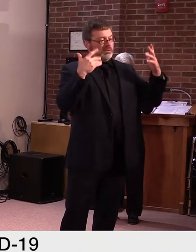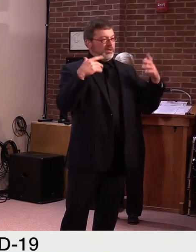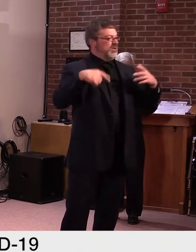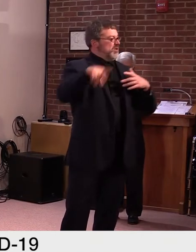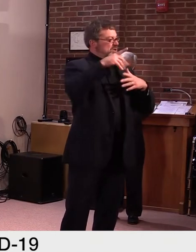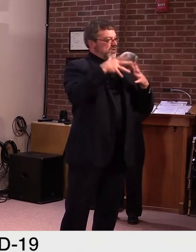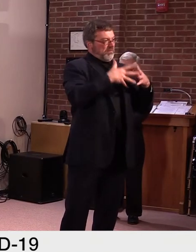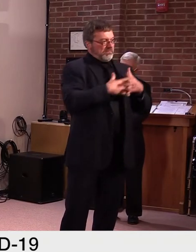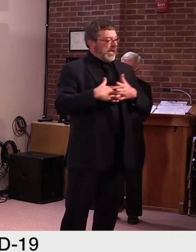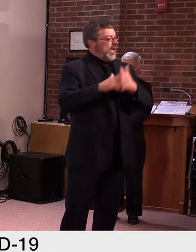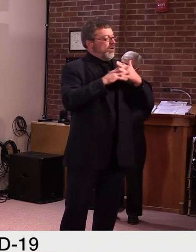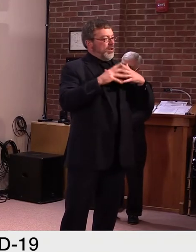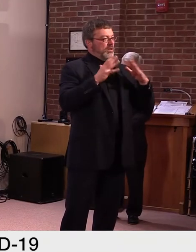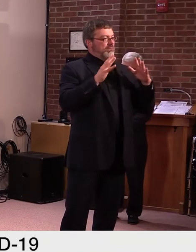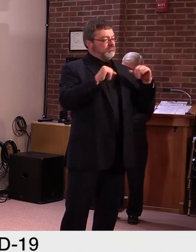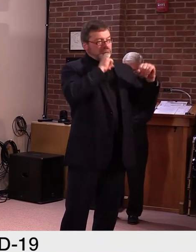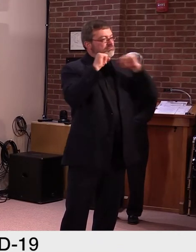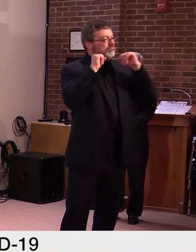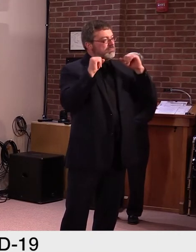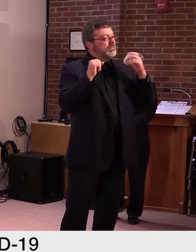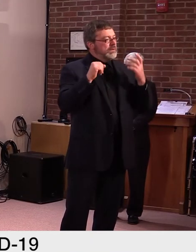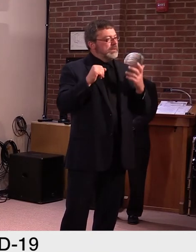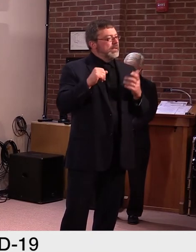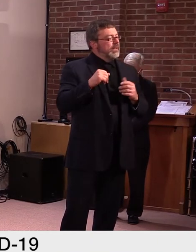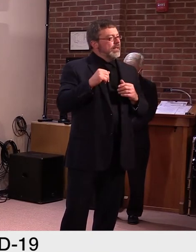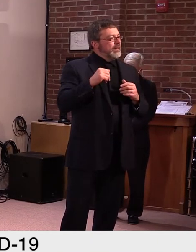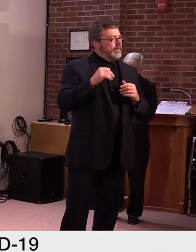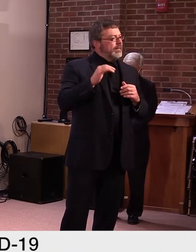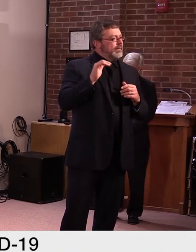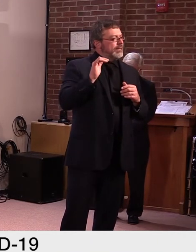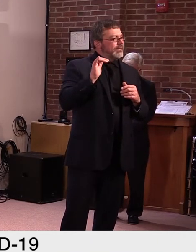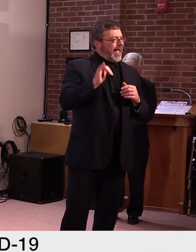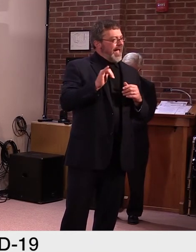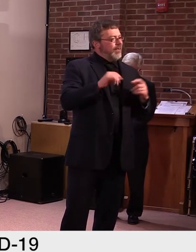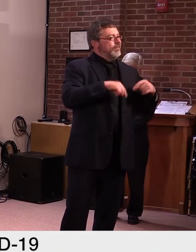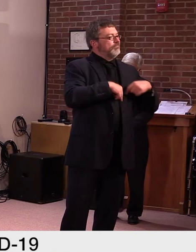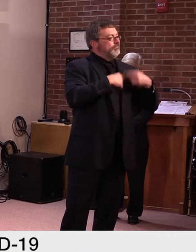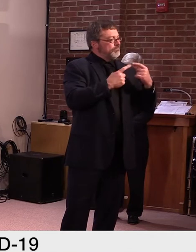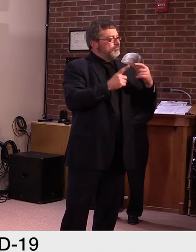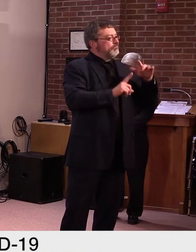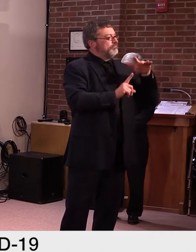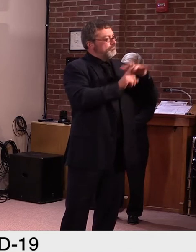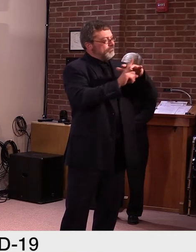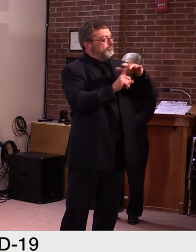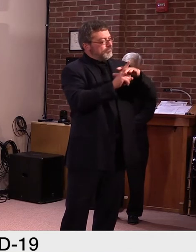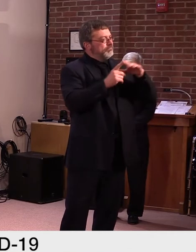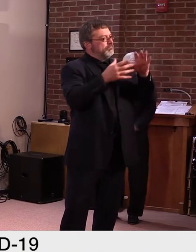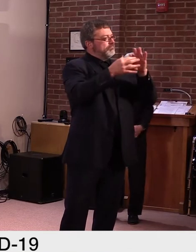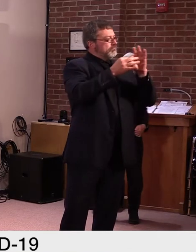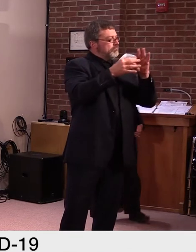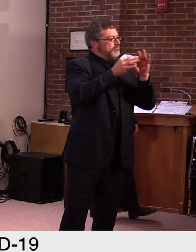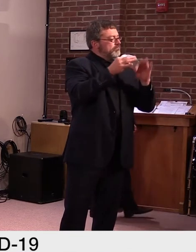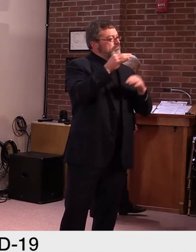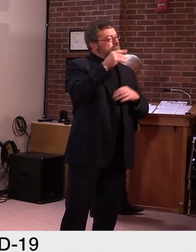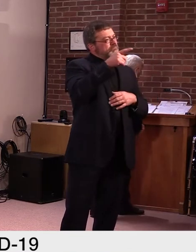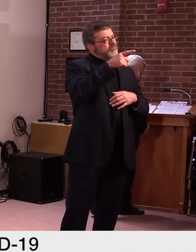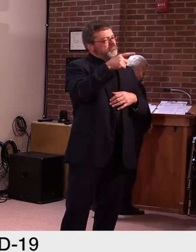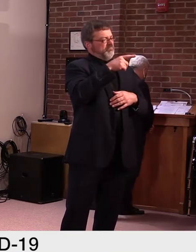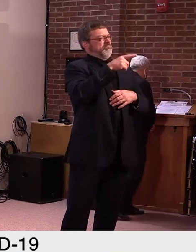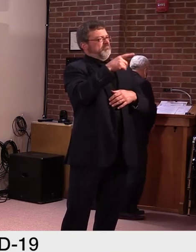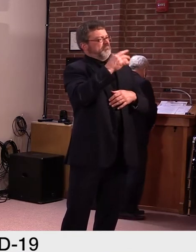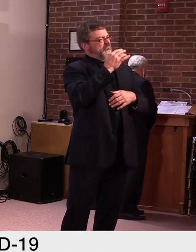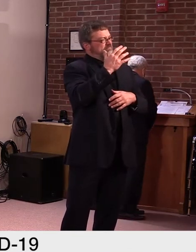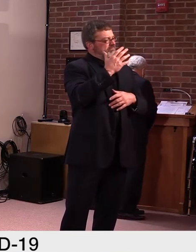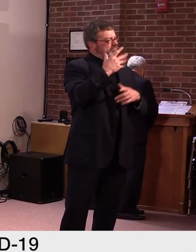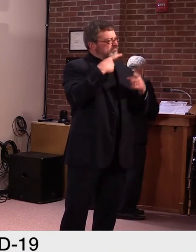and, and, and then a lot of what he says is qualifiers in him like might and maybe and